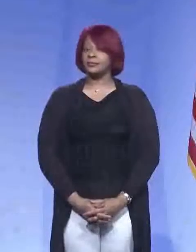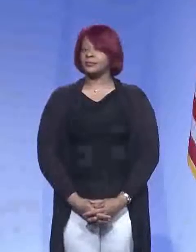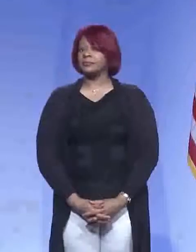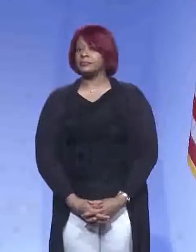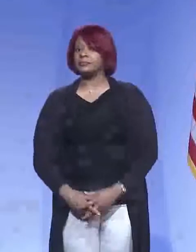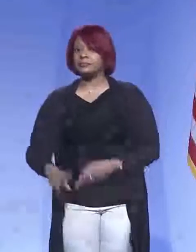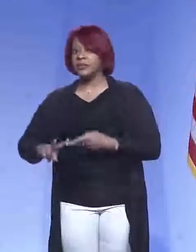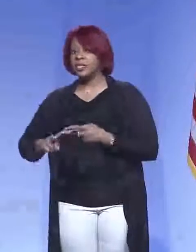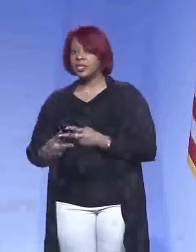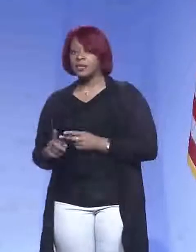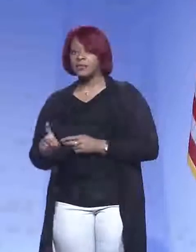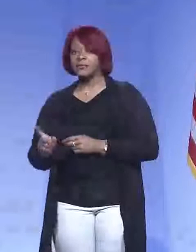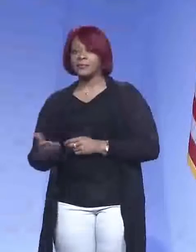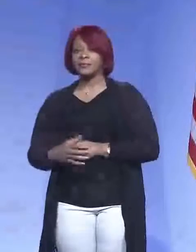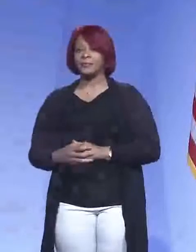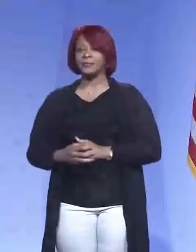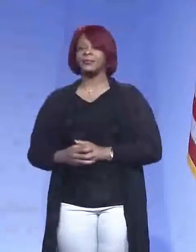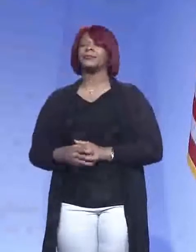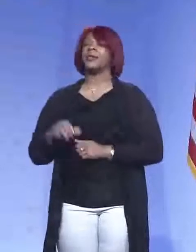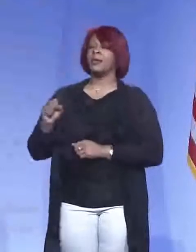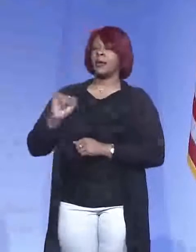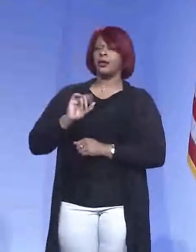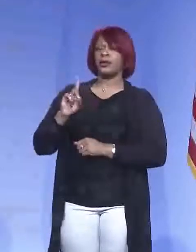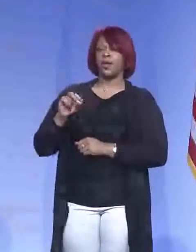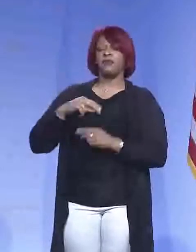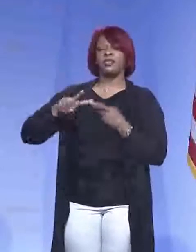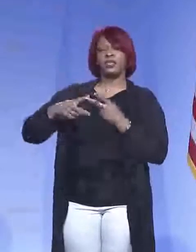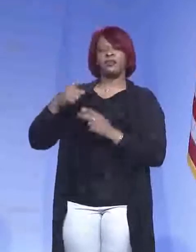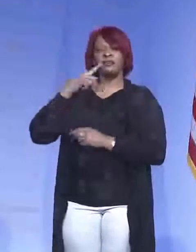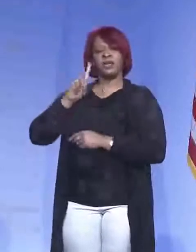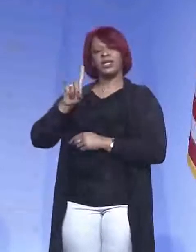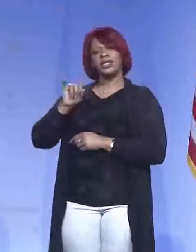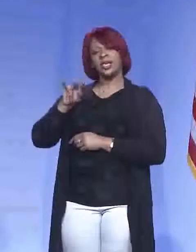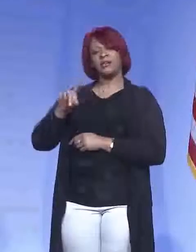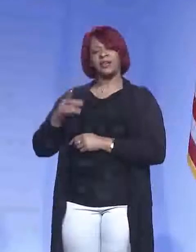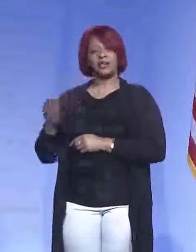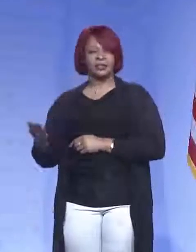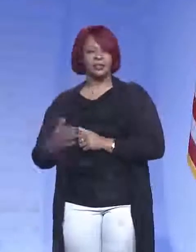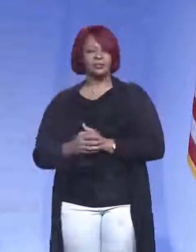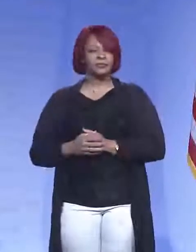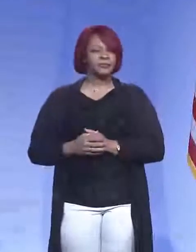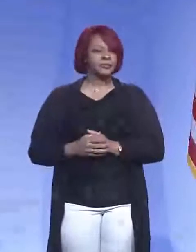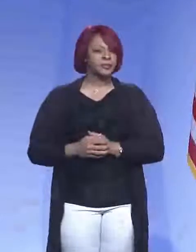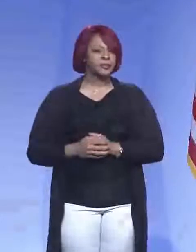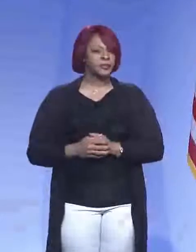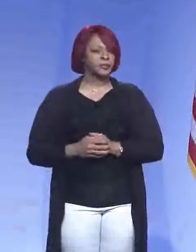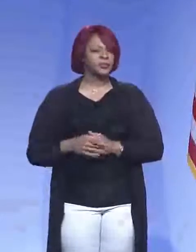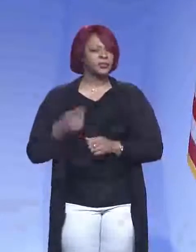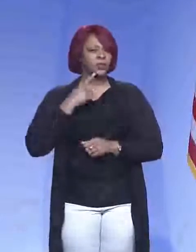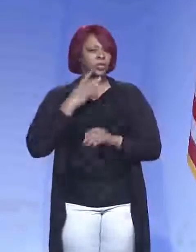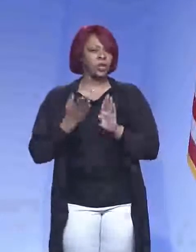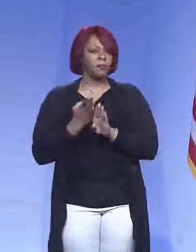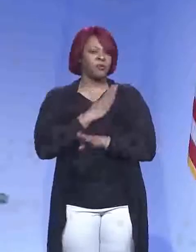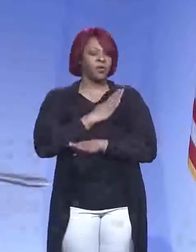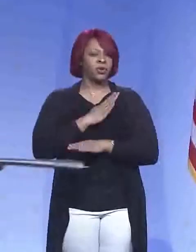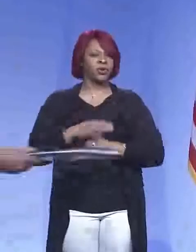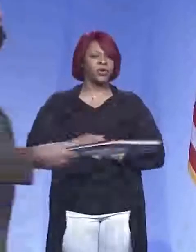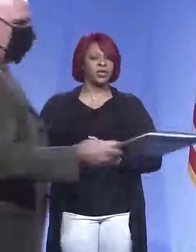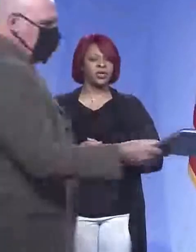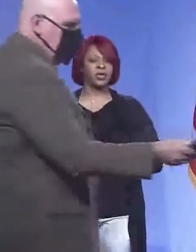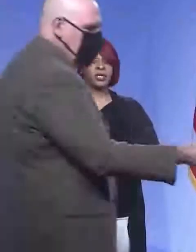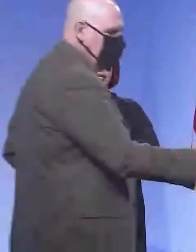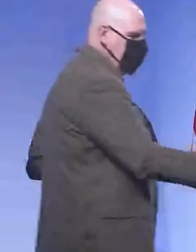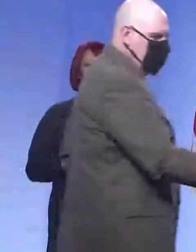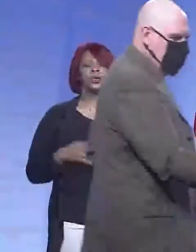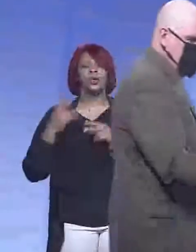Was there a follow up? I do. Uh, I have a follow up for, uh, David. Obviously, uh, you reflected earlier on the upcoming, uh, one year anniversary